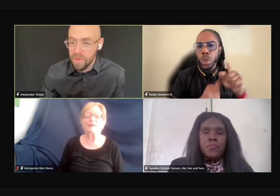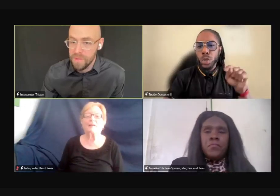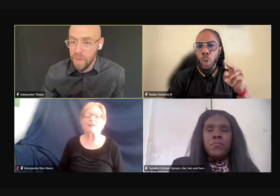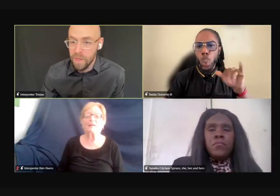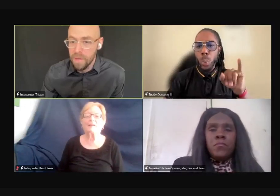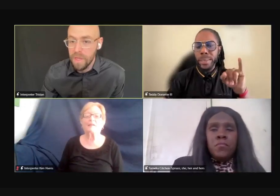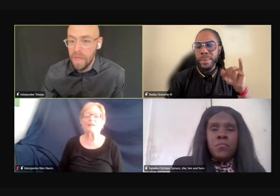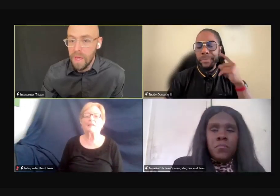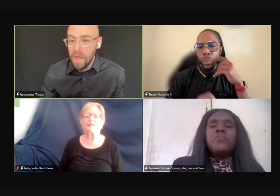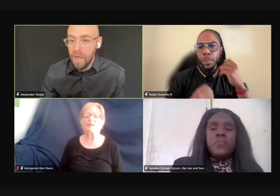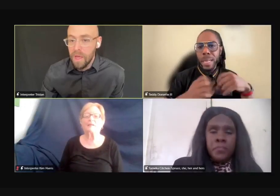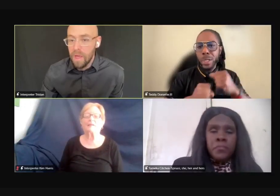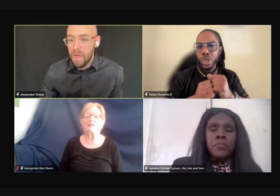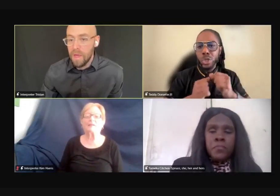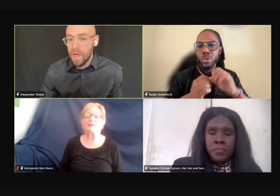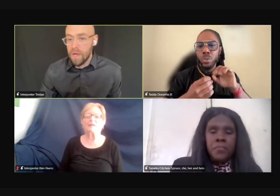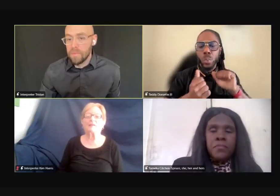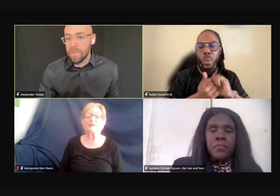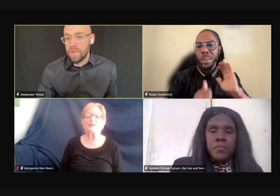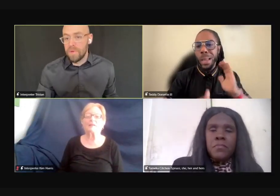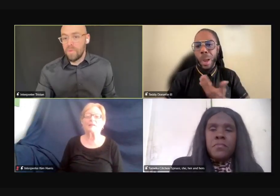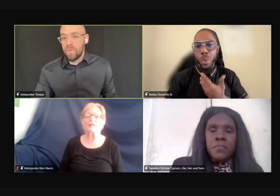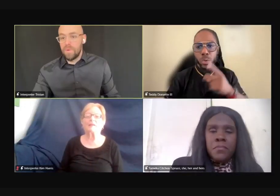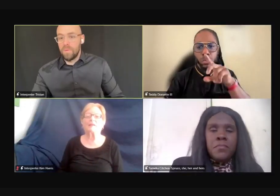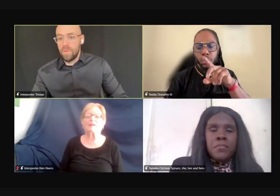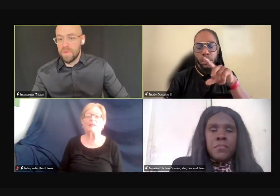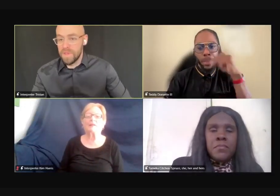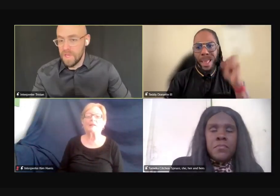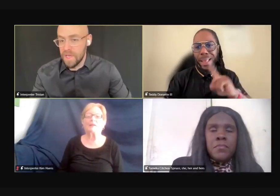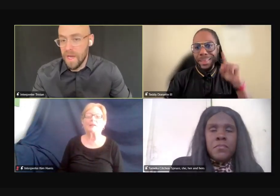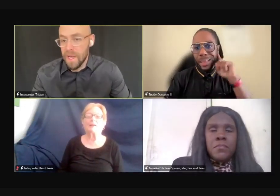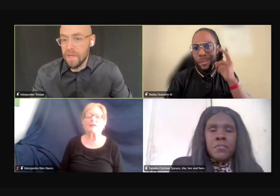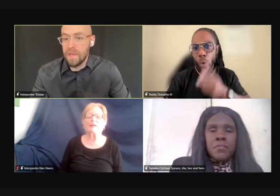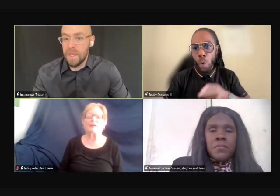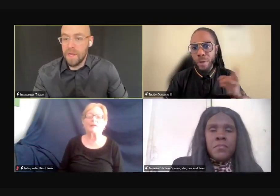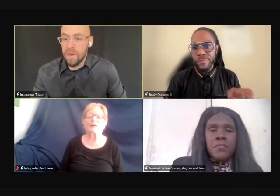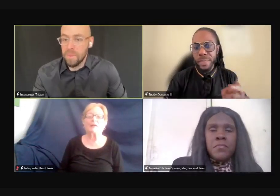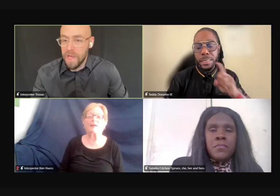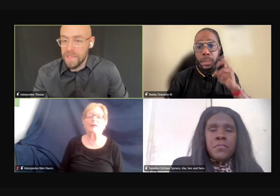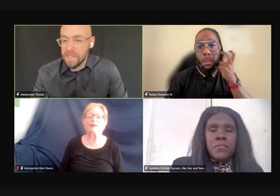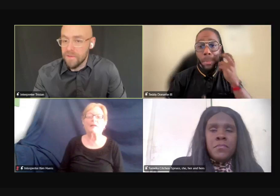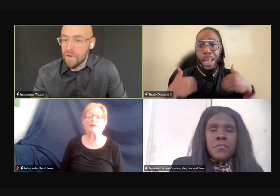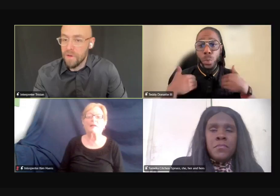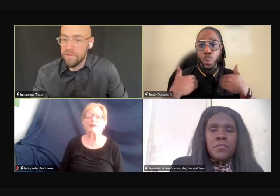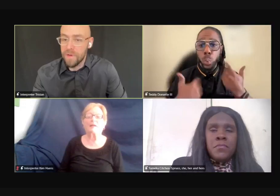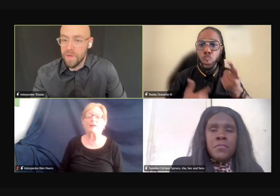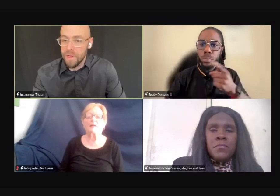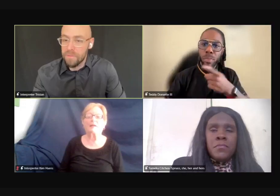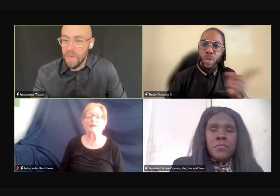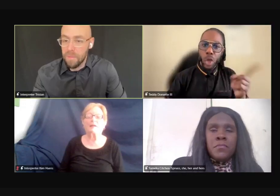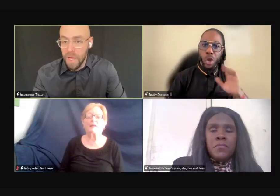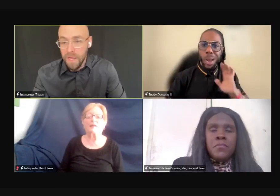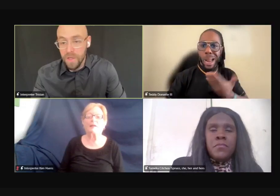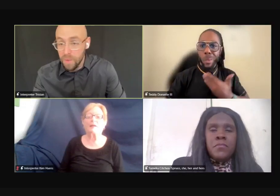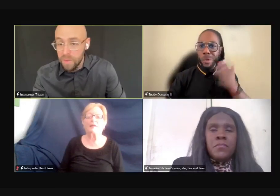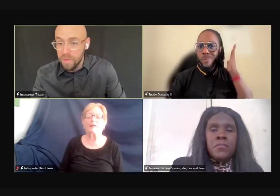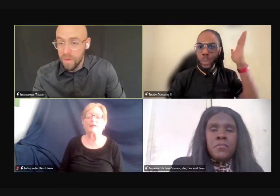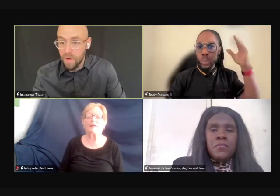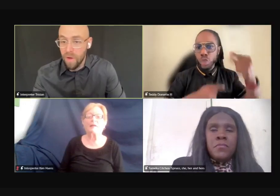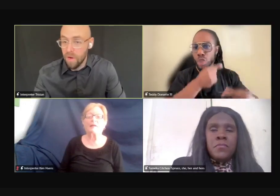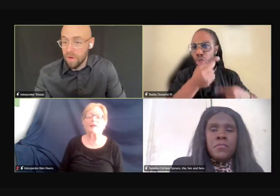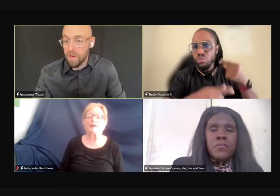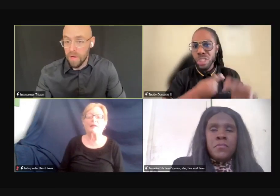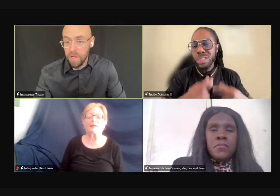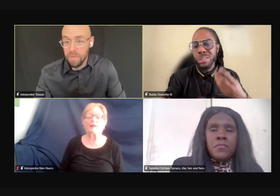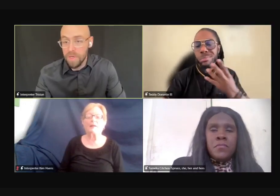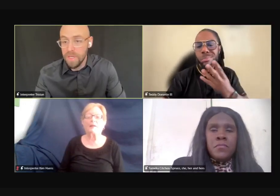think about youth as well. Um, with DEI and our black deaf and hard of hearing, uh, blind youth